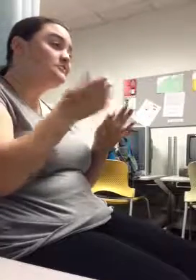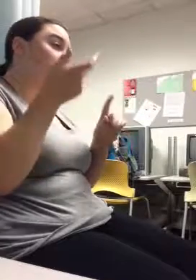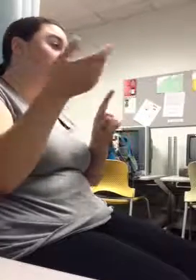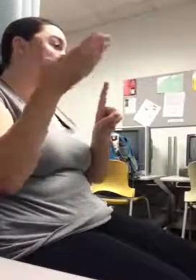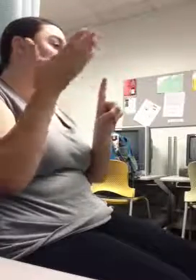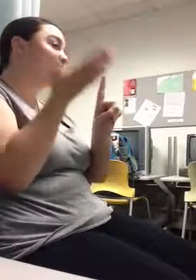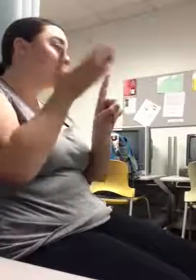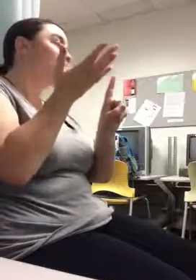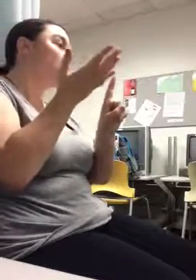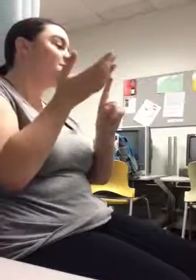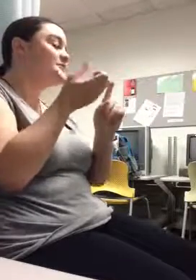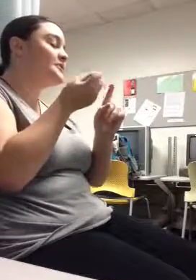up for an adventure.